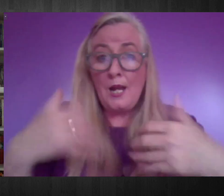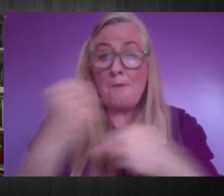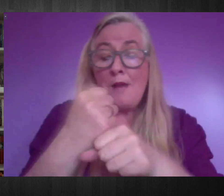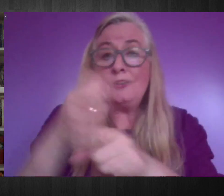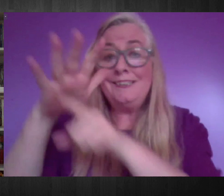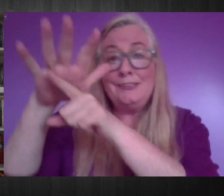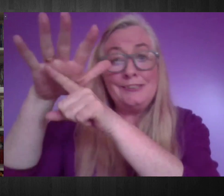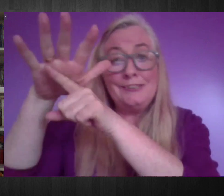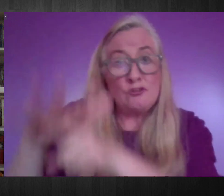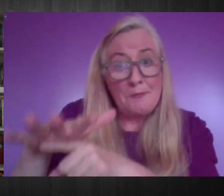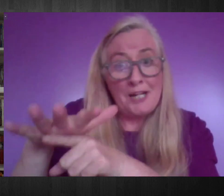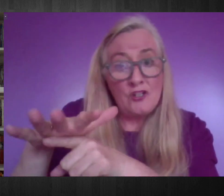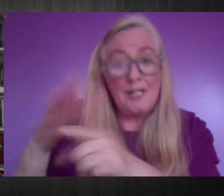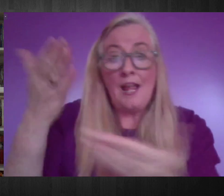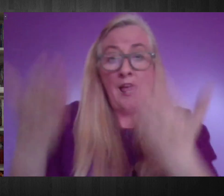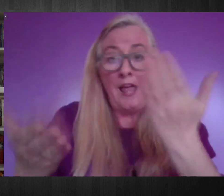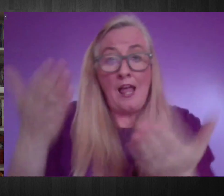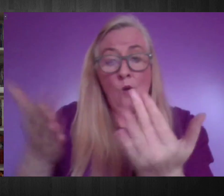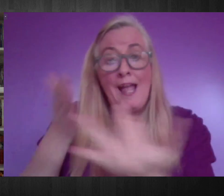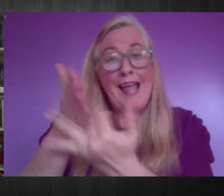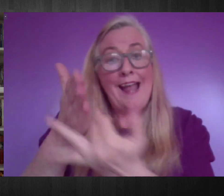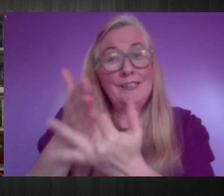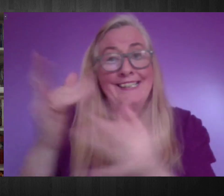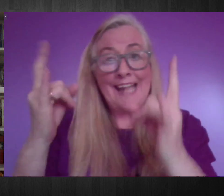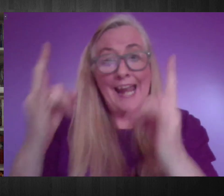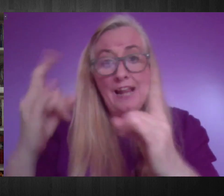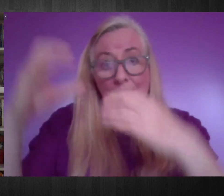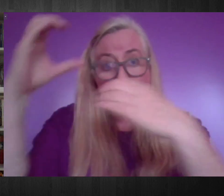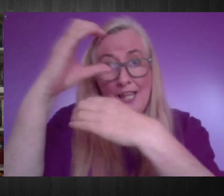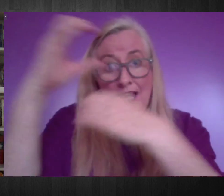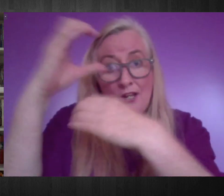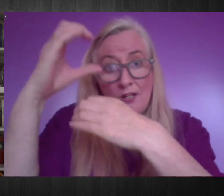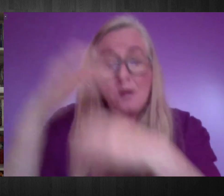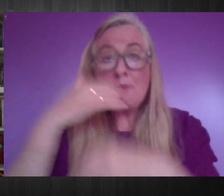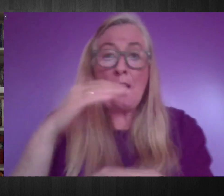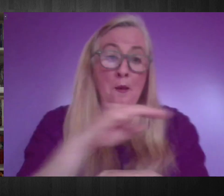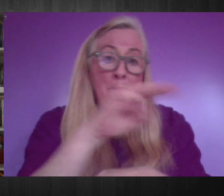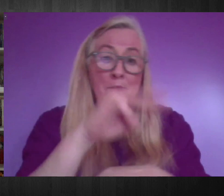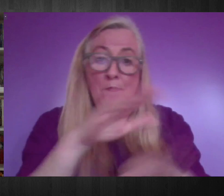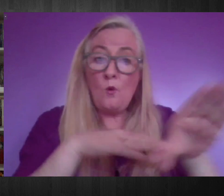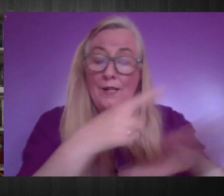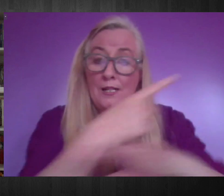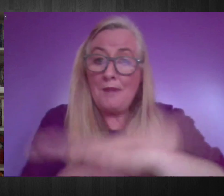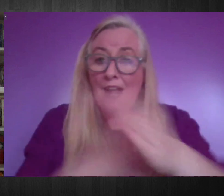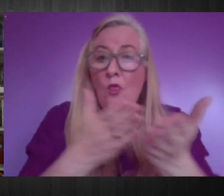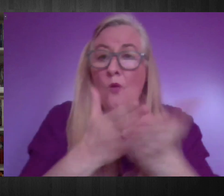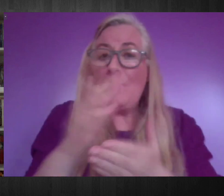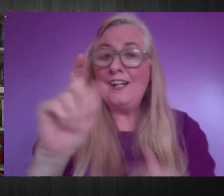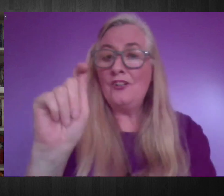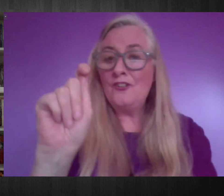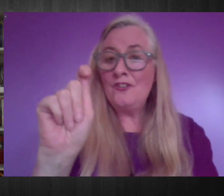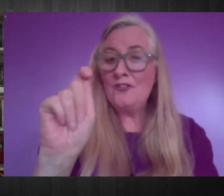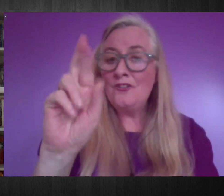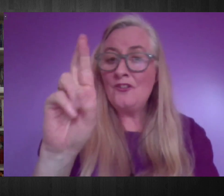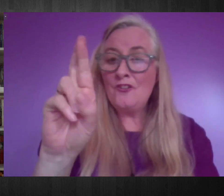accessing health care and how persons with disabilities, disabilities, for instance, through the protocols of triage, were at